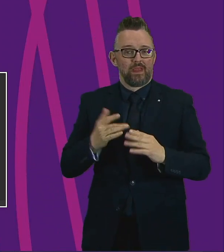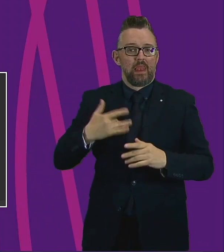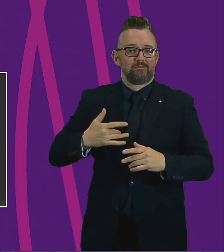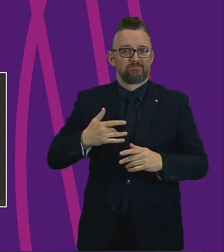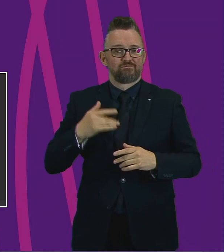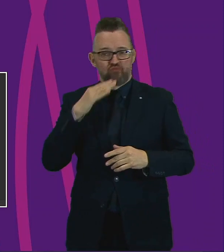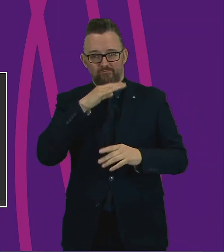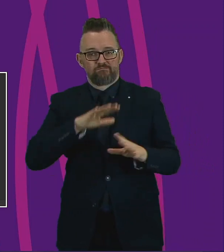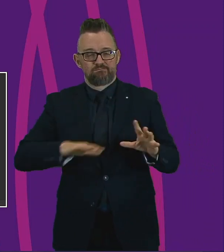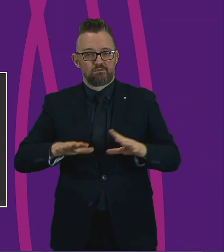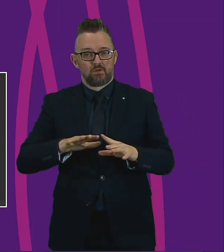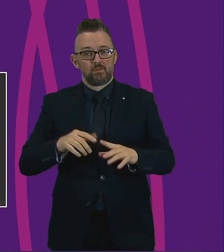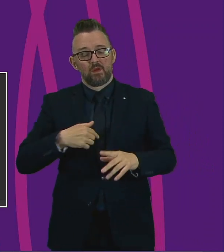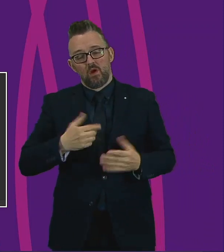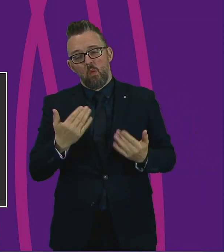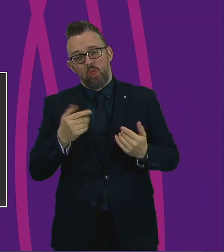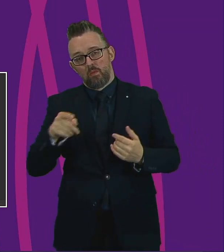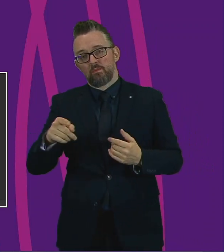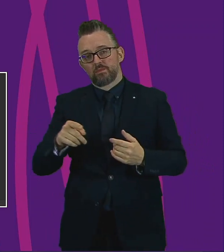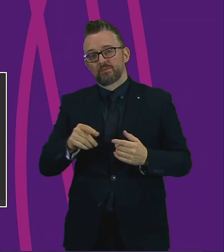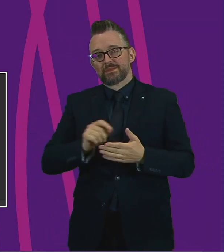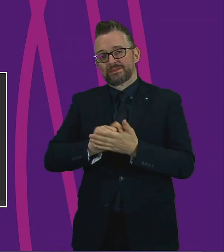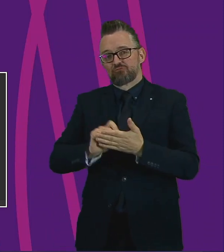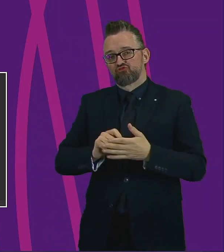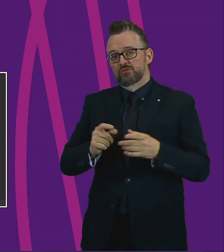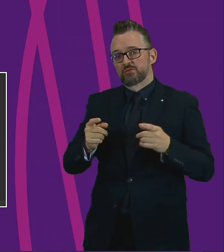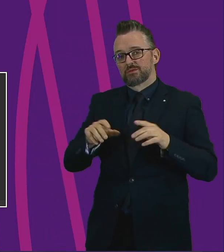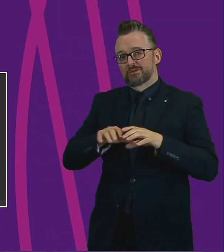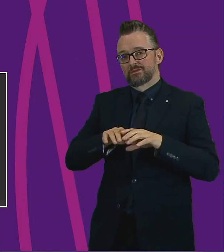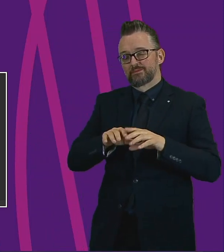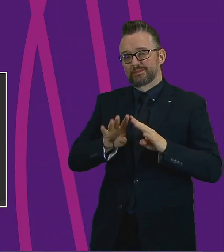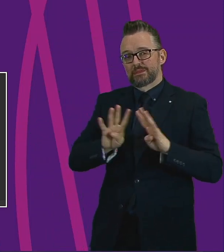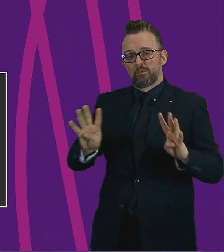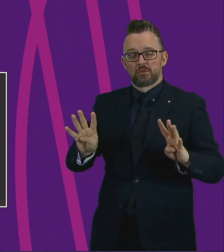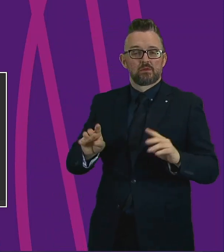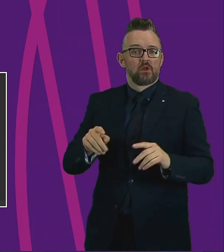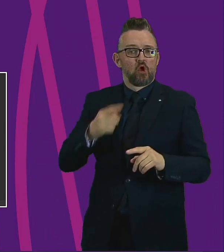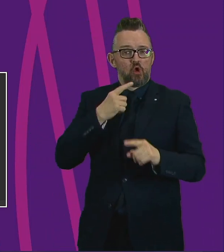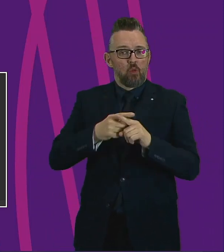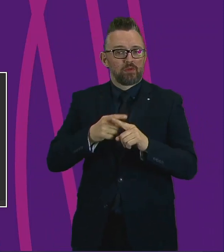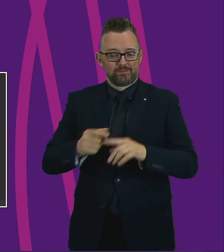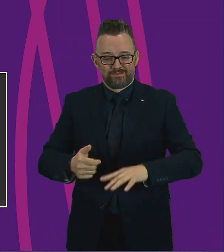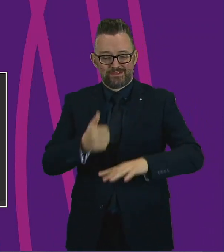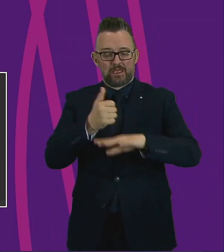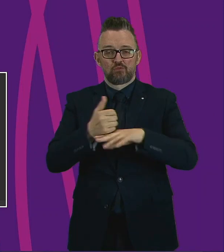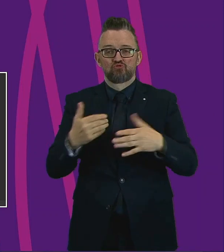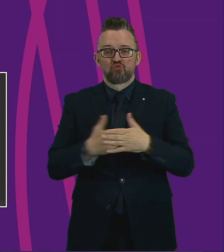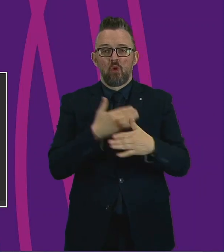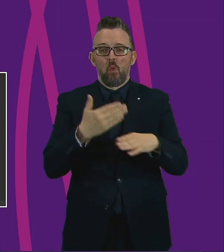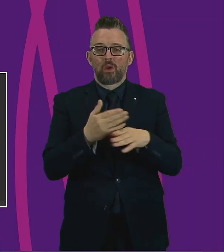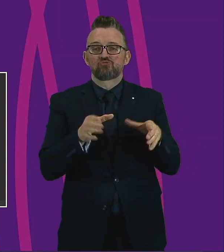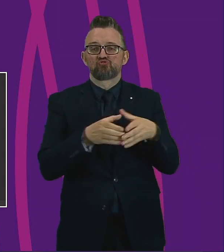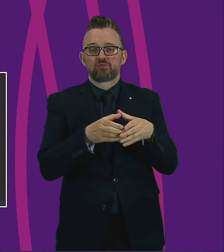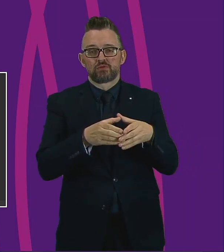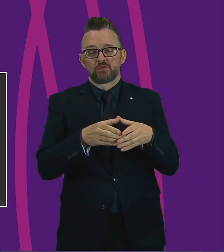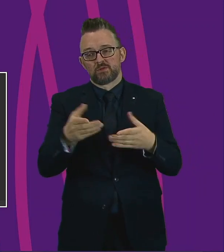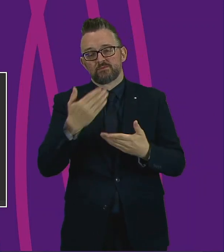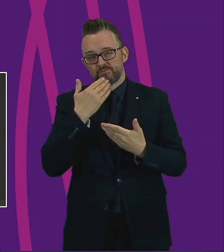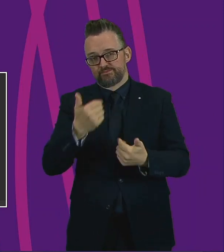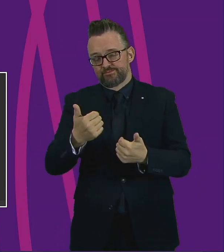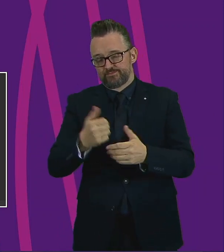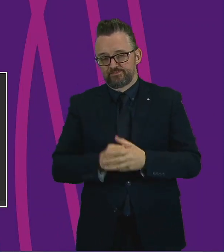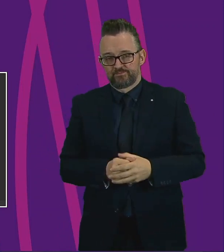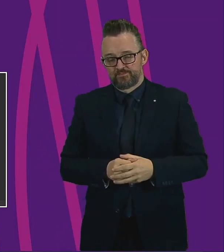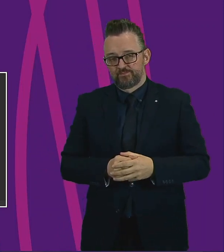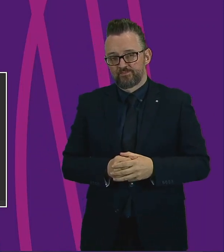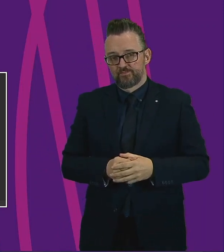the cabinet secretaries starting up with a homeless working group again. I suppose my question around that, and